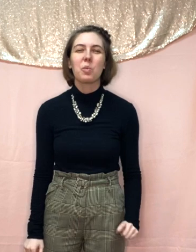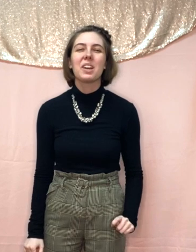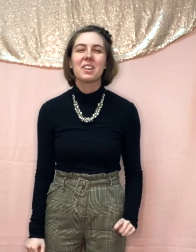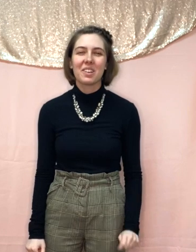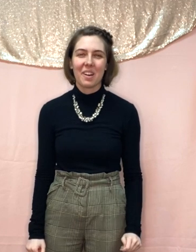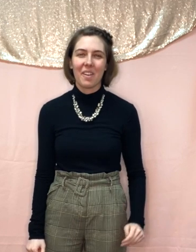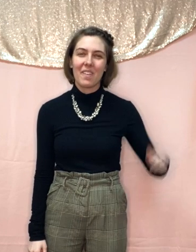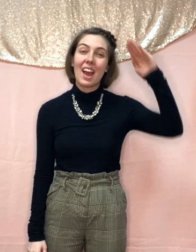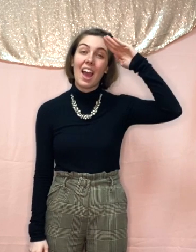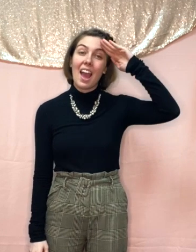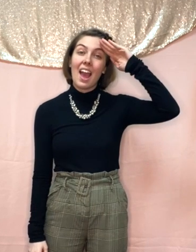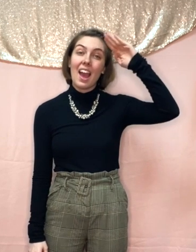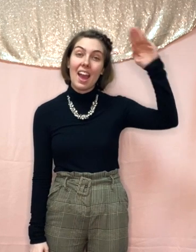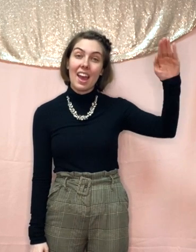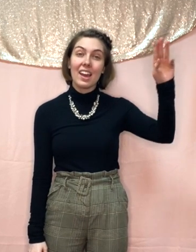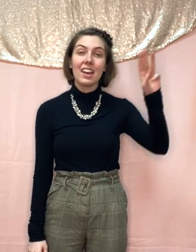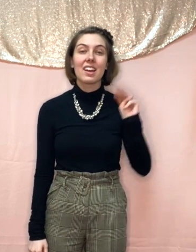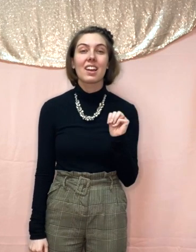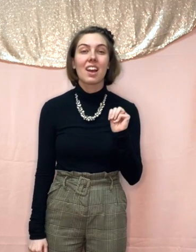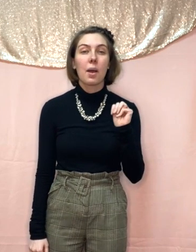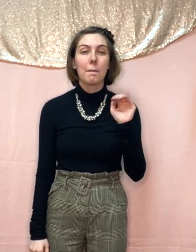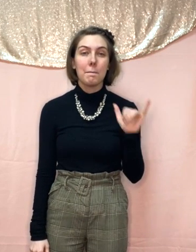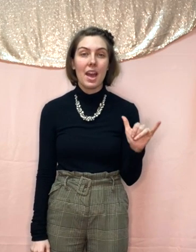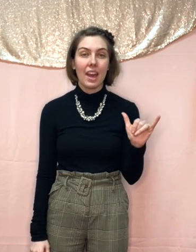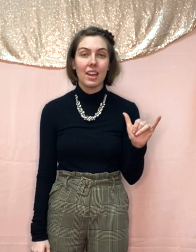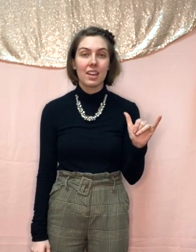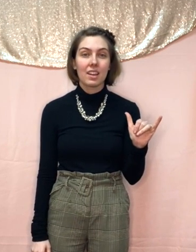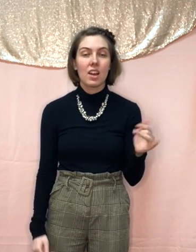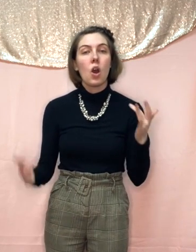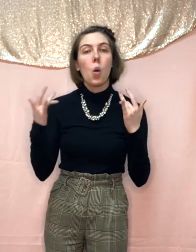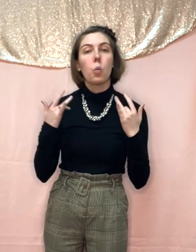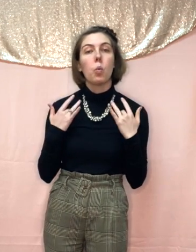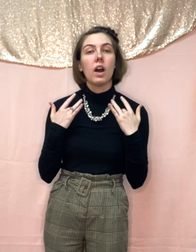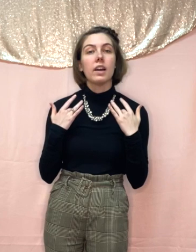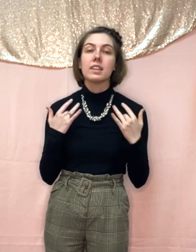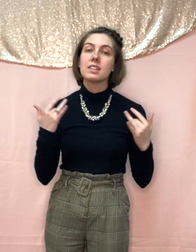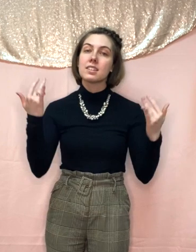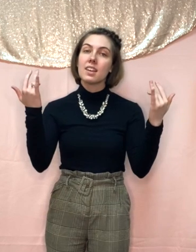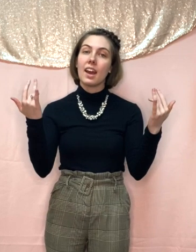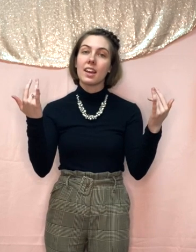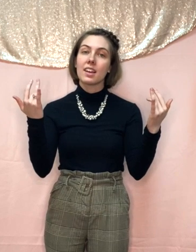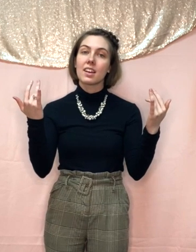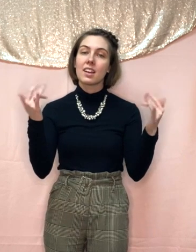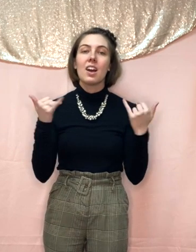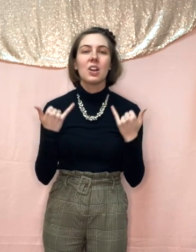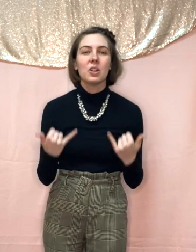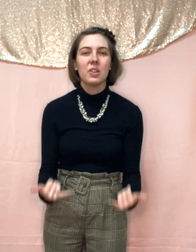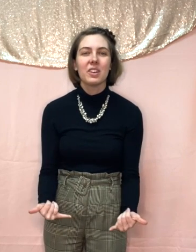we go. Hey, May, what do you say?